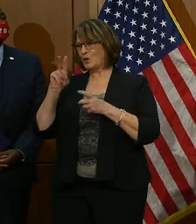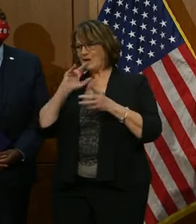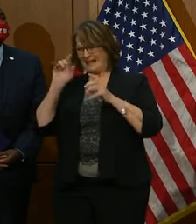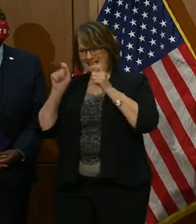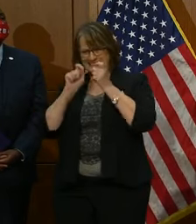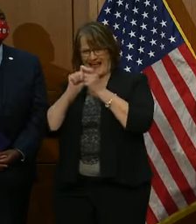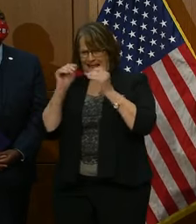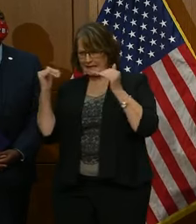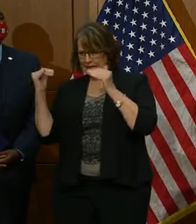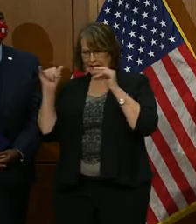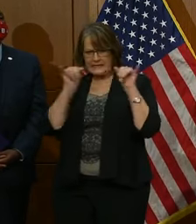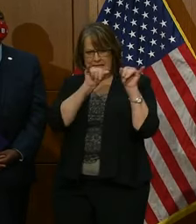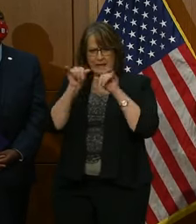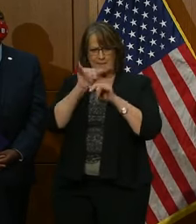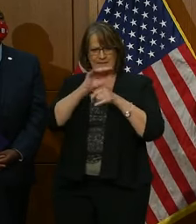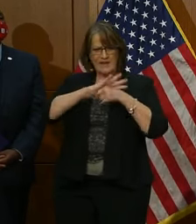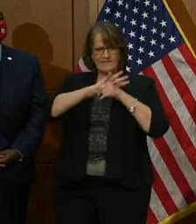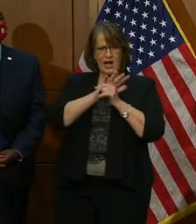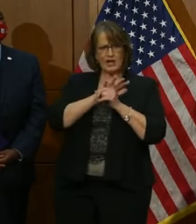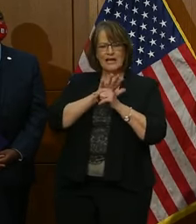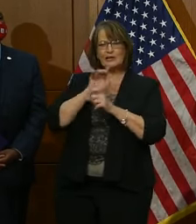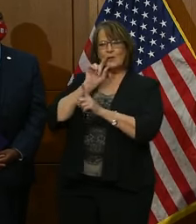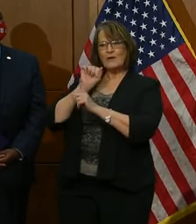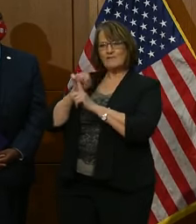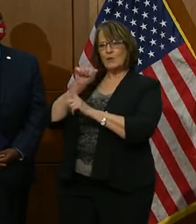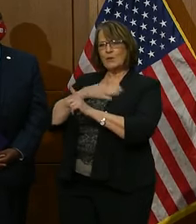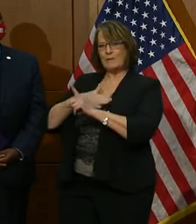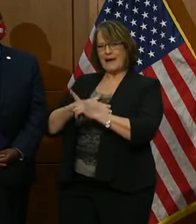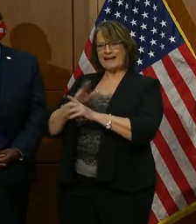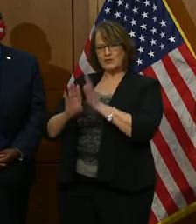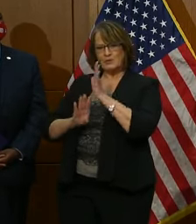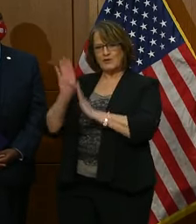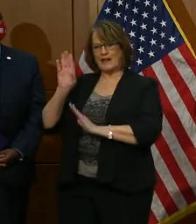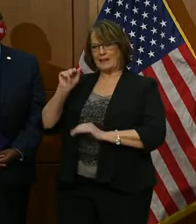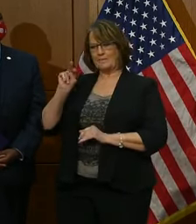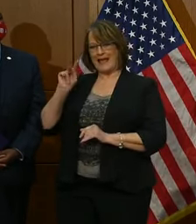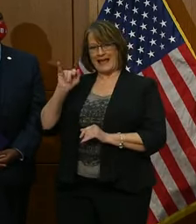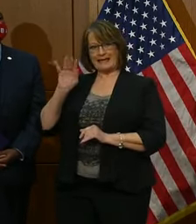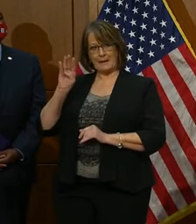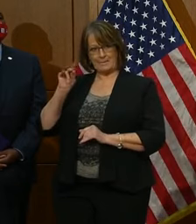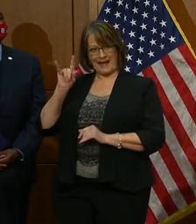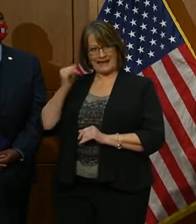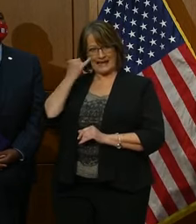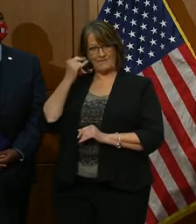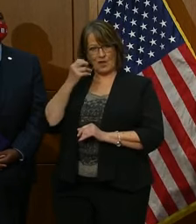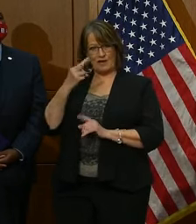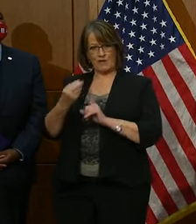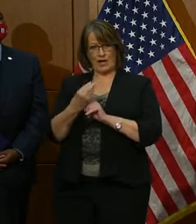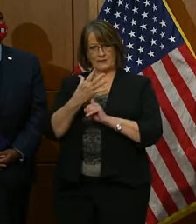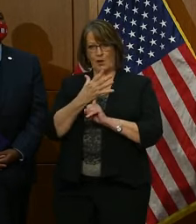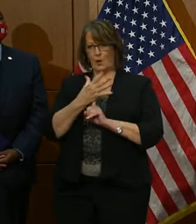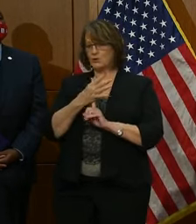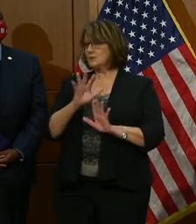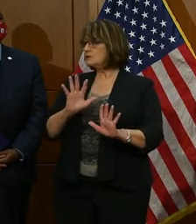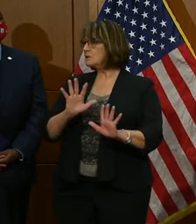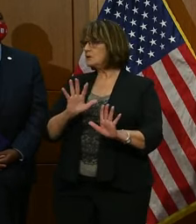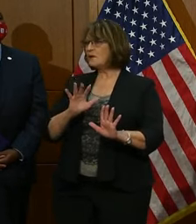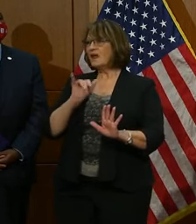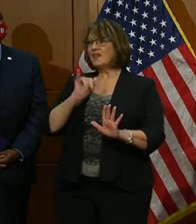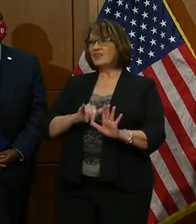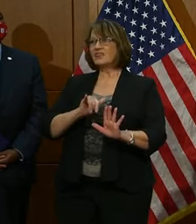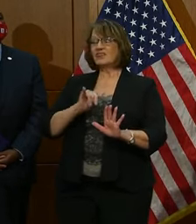tricked into developing antibodies to fight COVID should you ever become exposed. There is no chance that